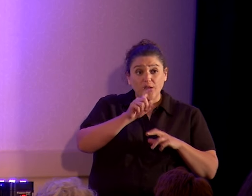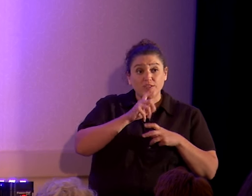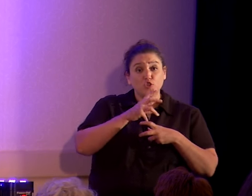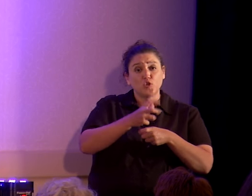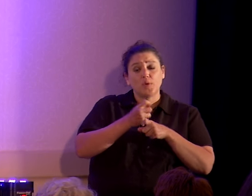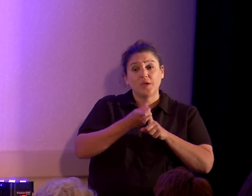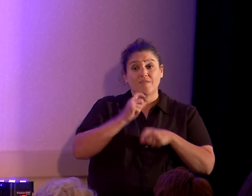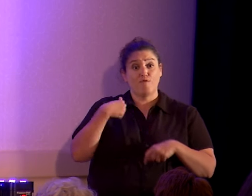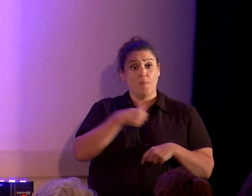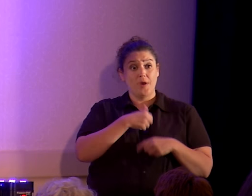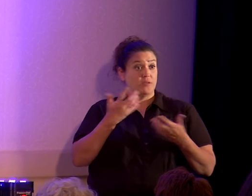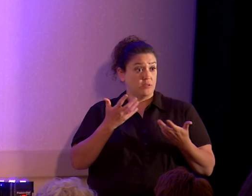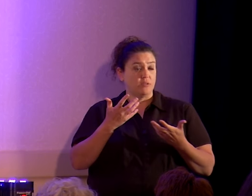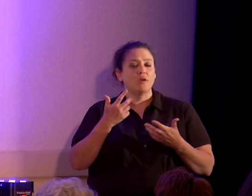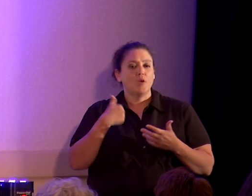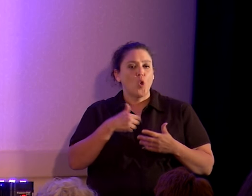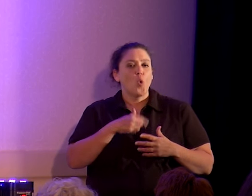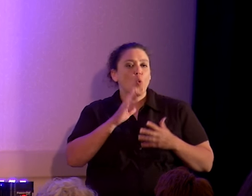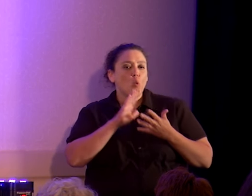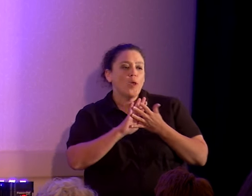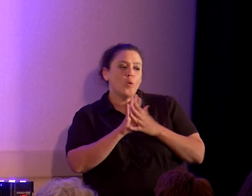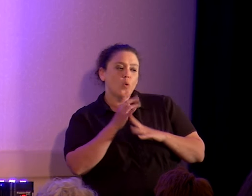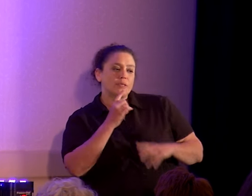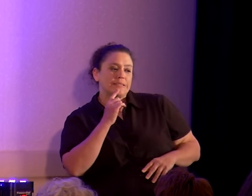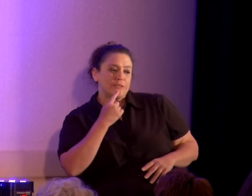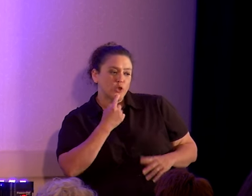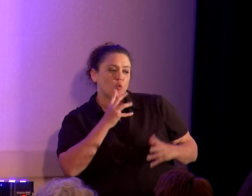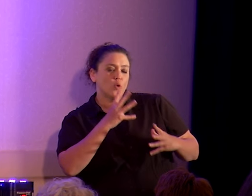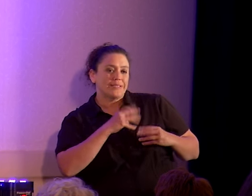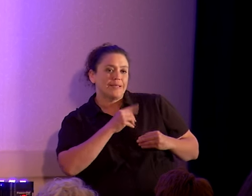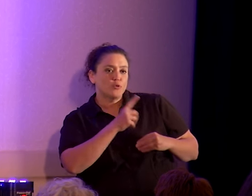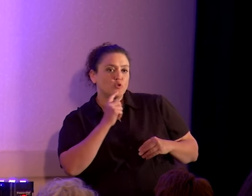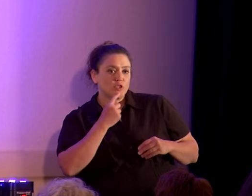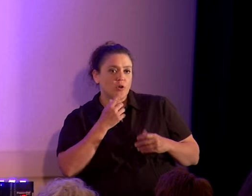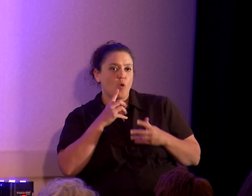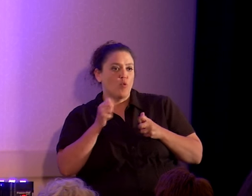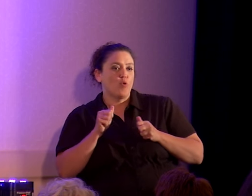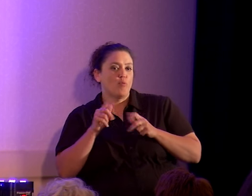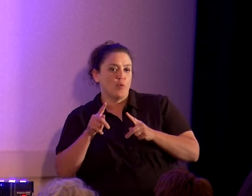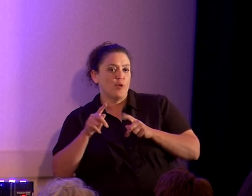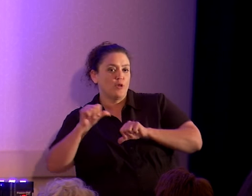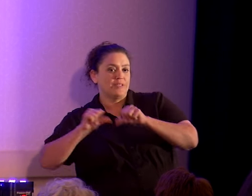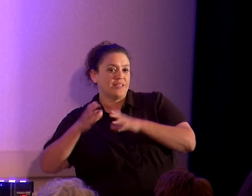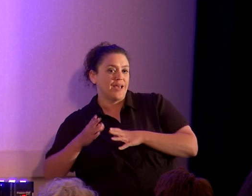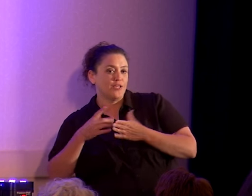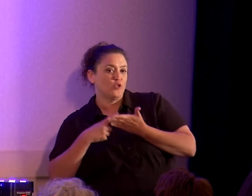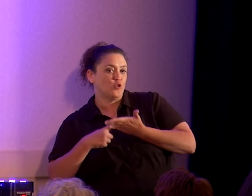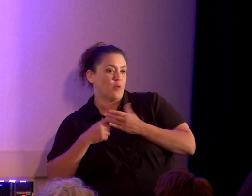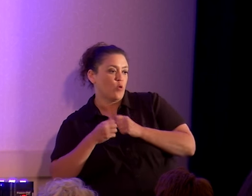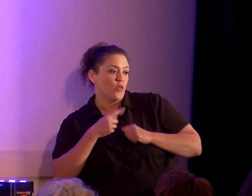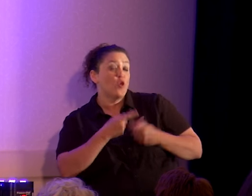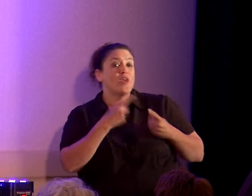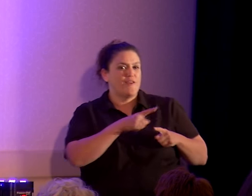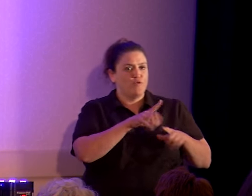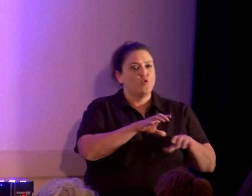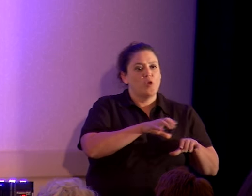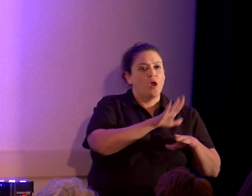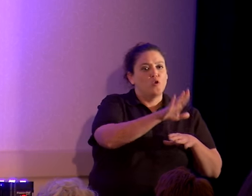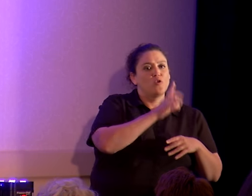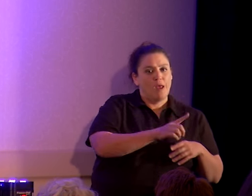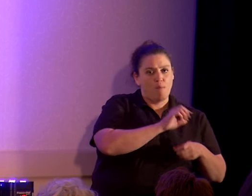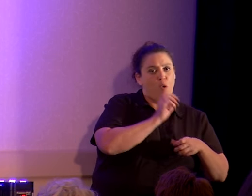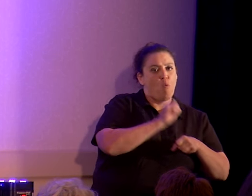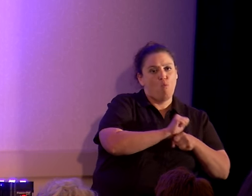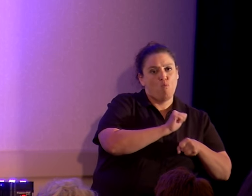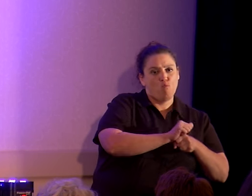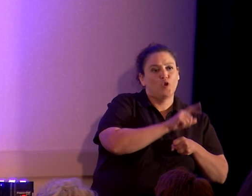from us is, we will take you serious, and we will allow and encourage scientists to actually debate you when you've done your damn homework that you said you